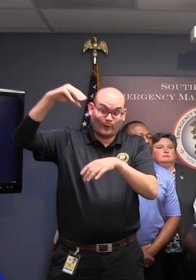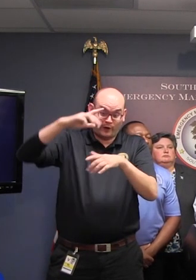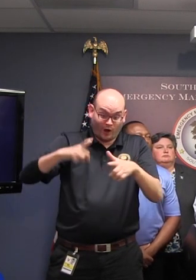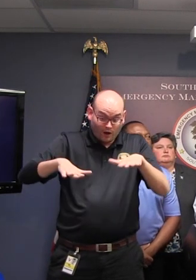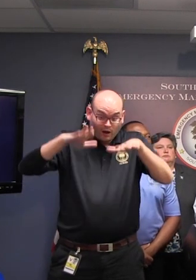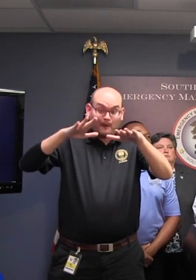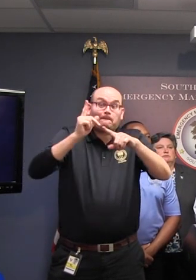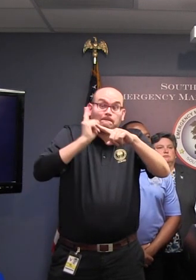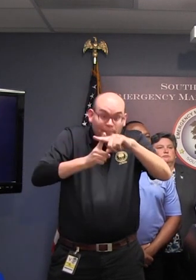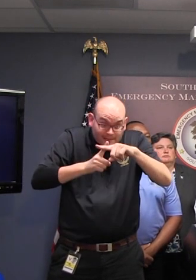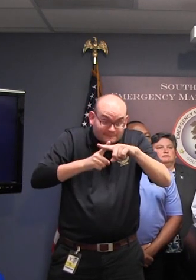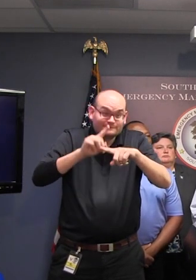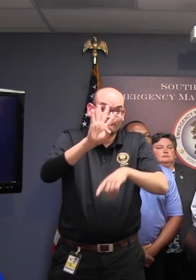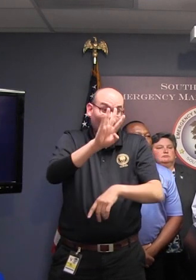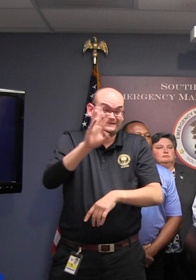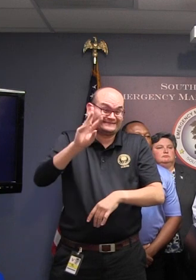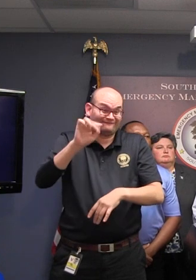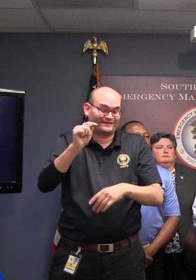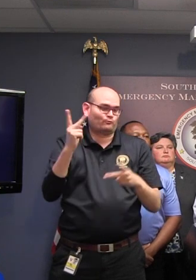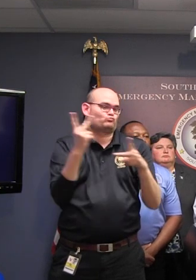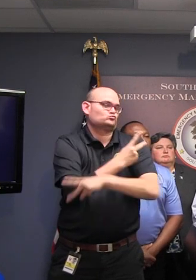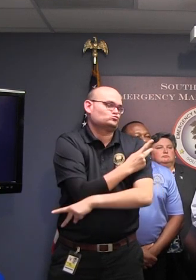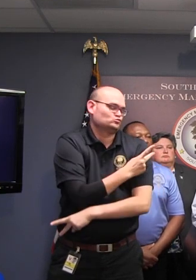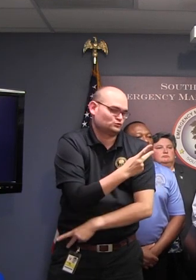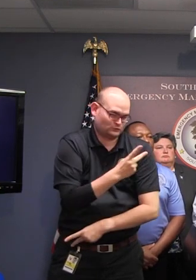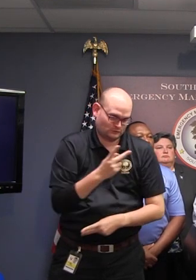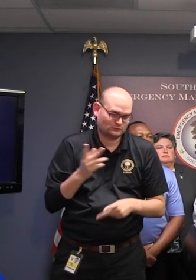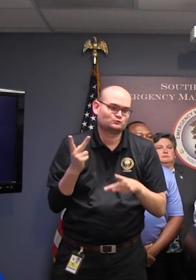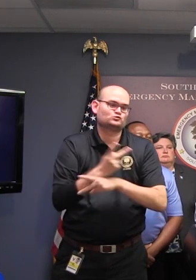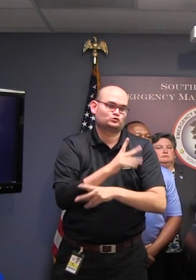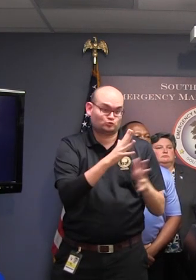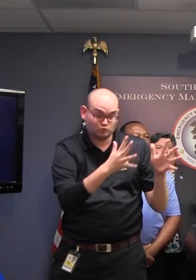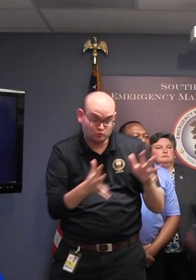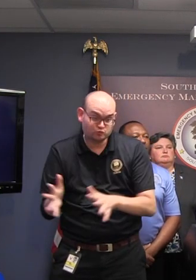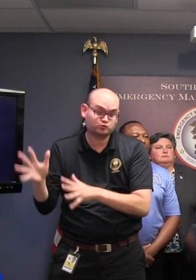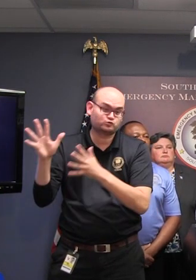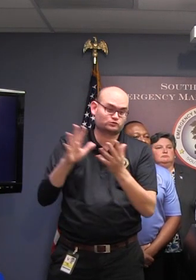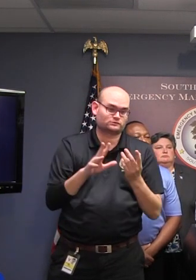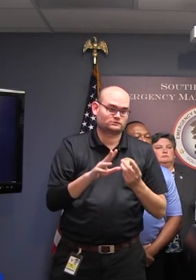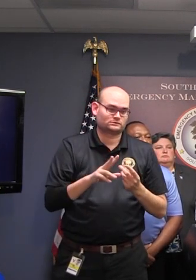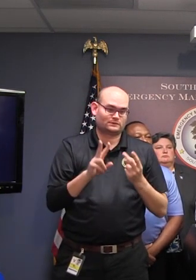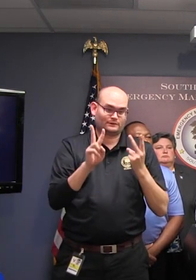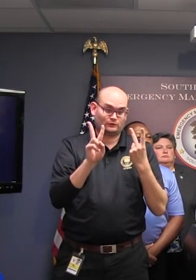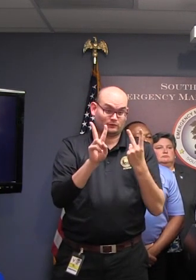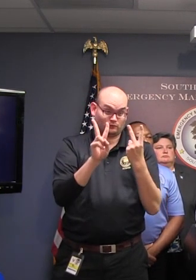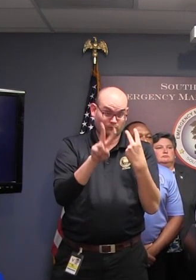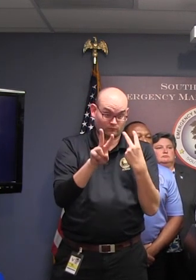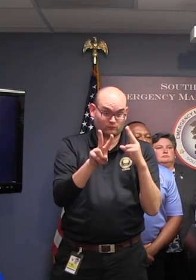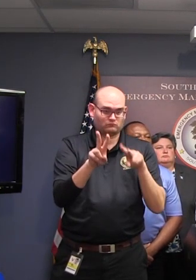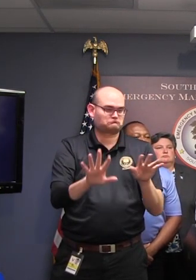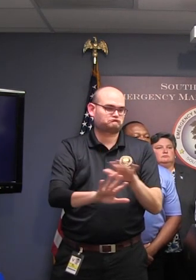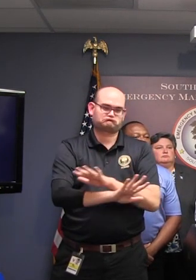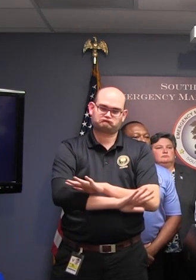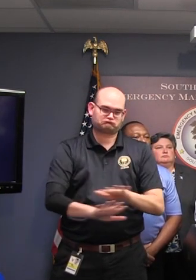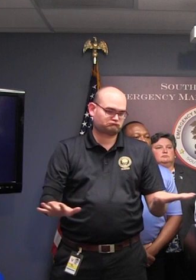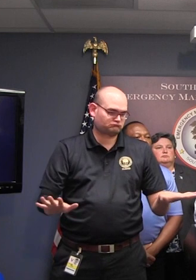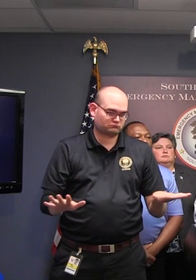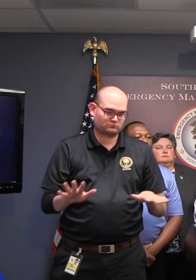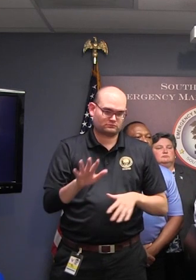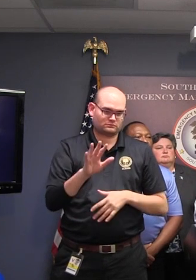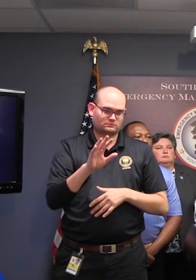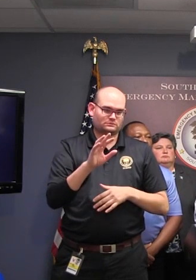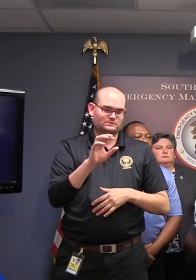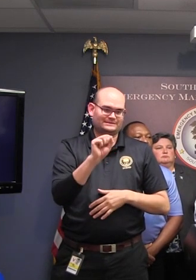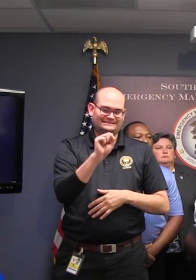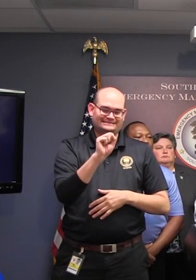winds. Lane reversal. State law enforcement officials, South Carolina Department of Transportation